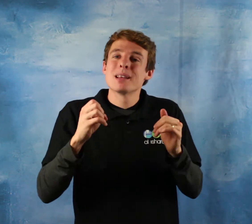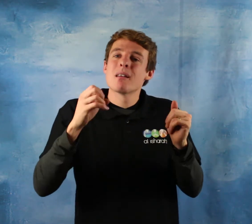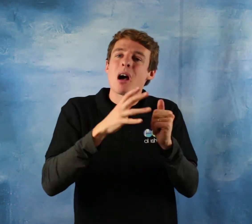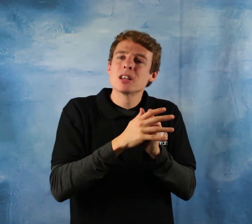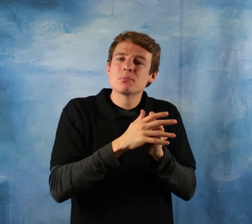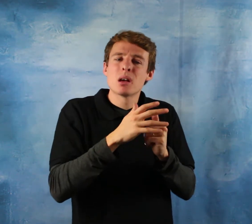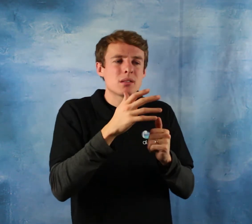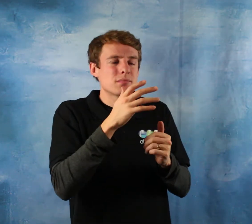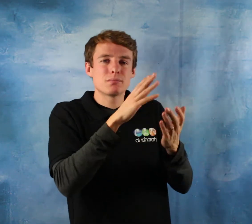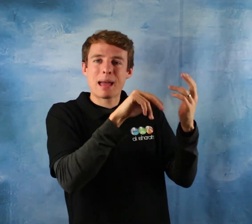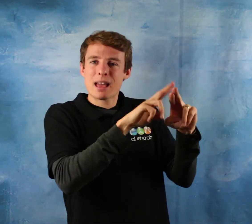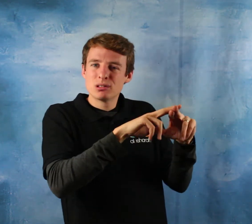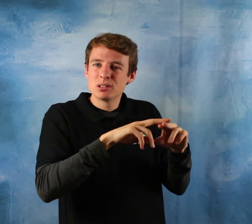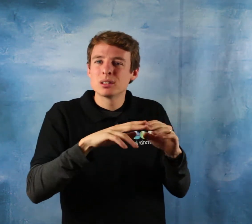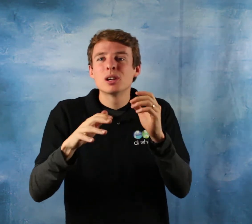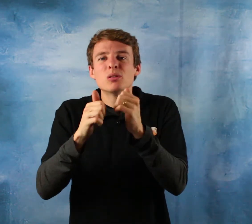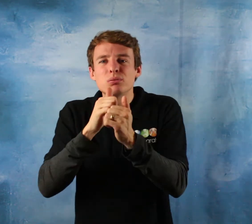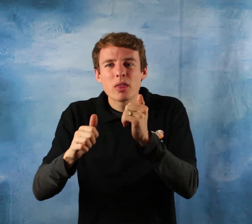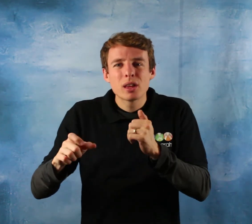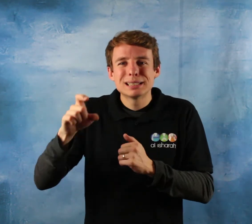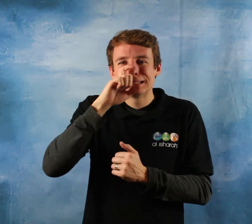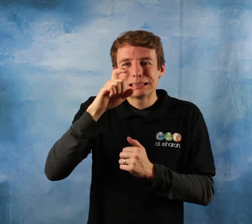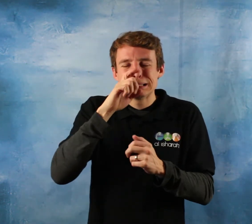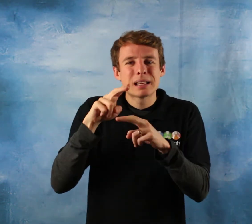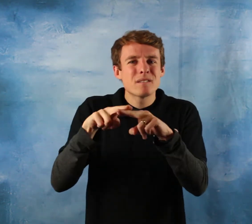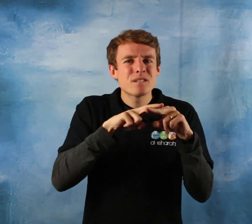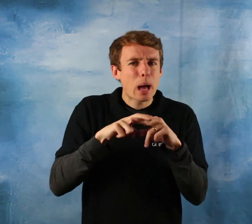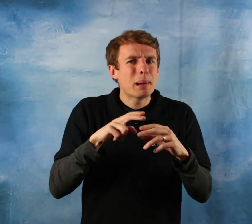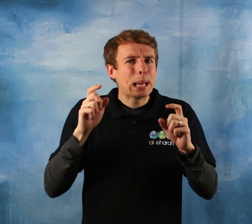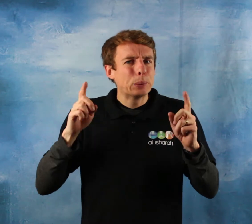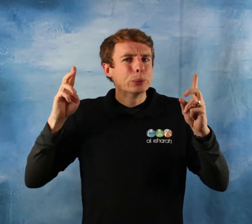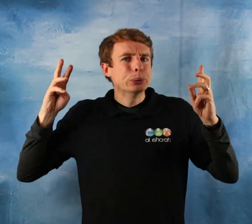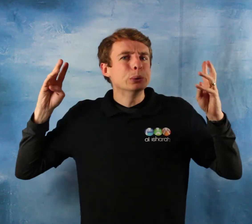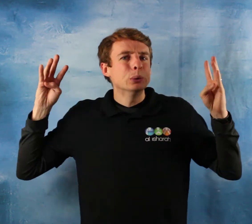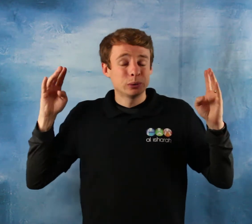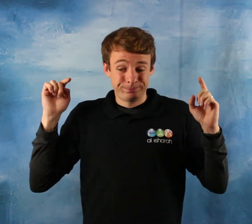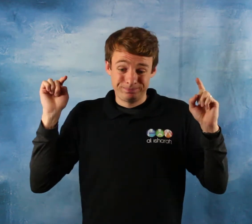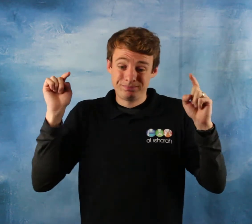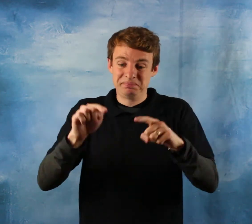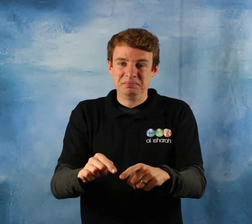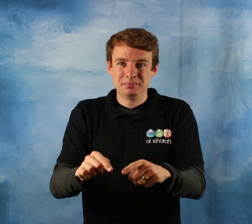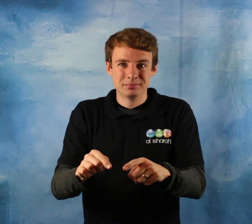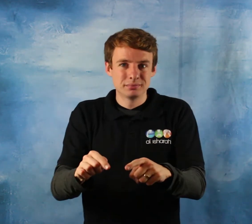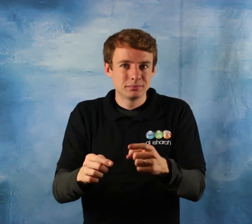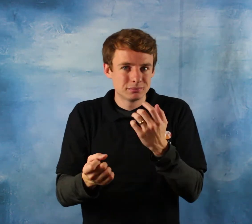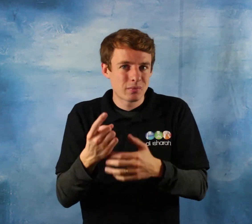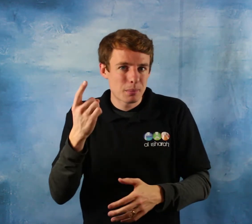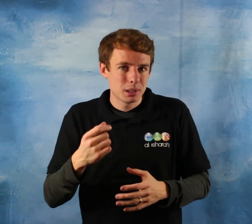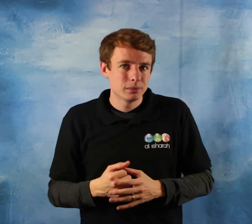grim reading and depressing reading but we have to know the scale of the problem the scale of the